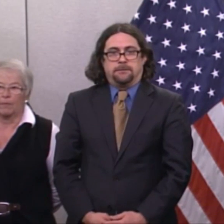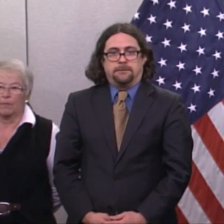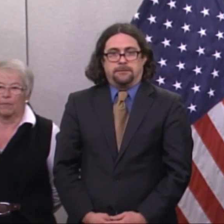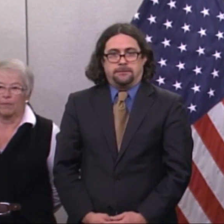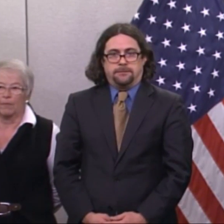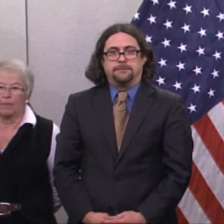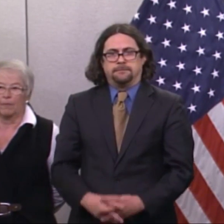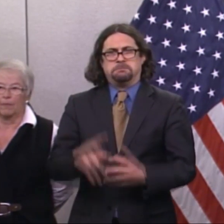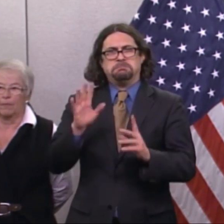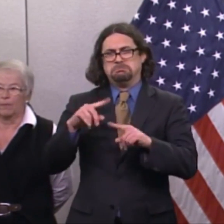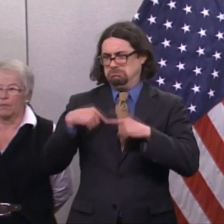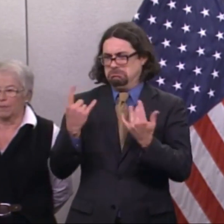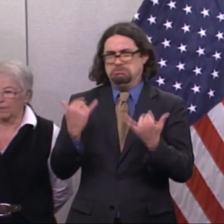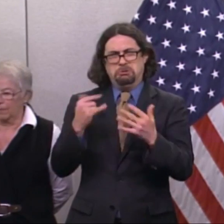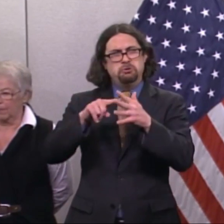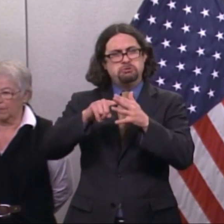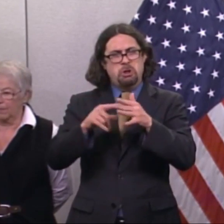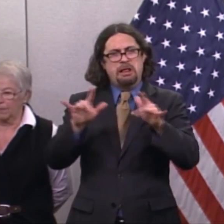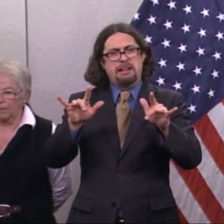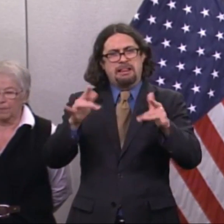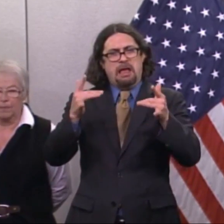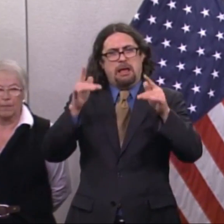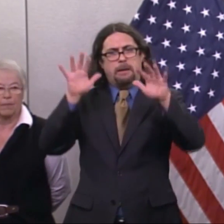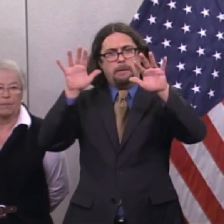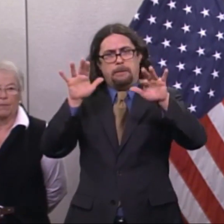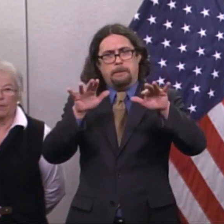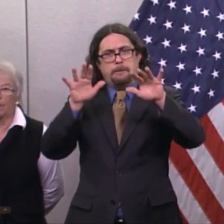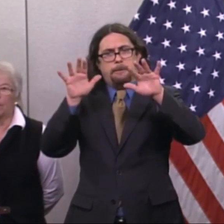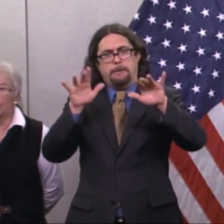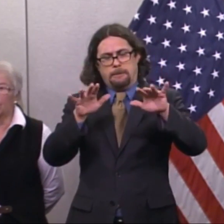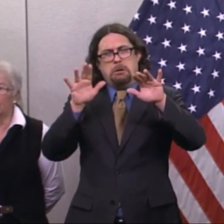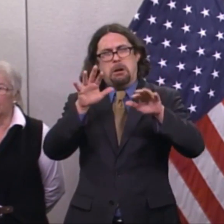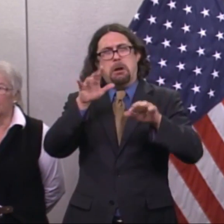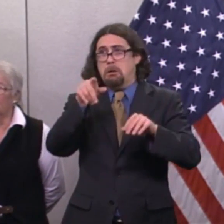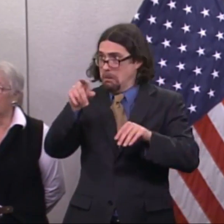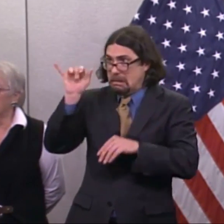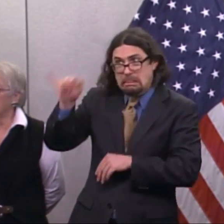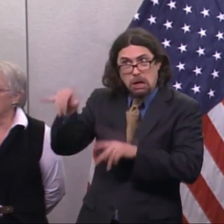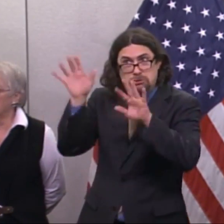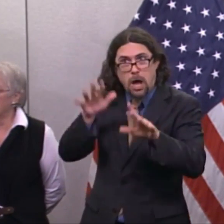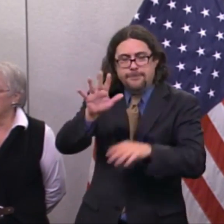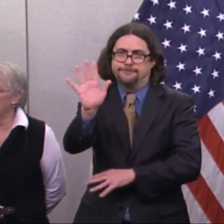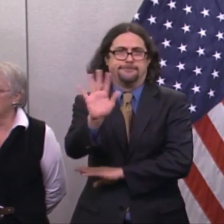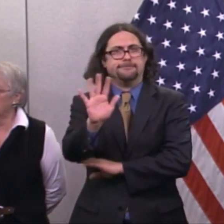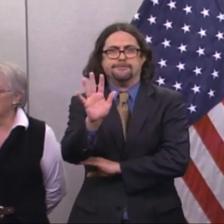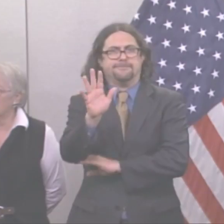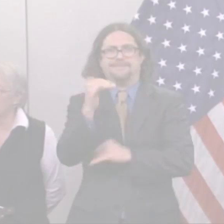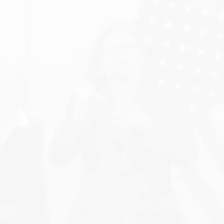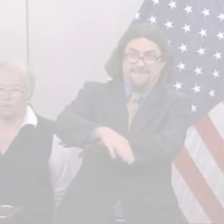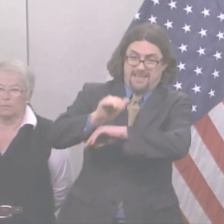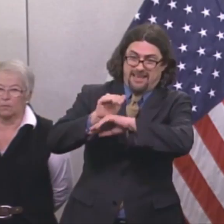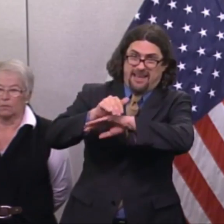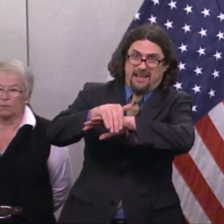dissipated. But what you're going to see in a few hours is something that hits very hard and very fast, and people cannot be caught off guard.